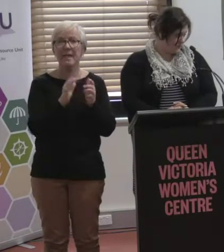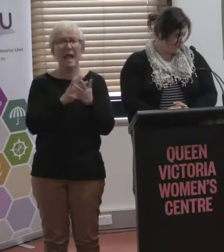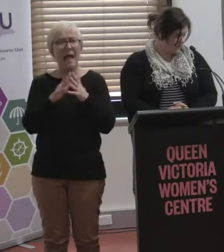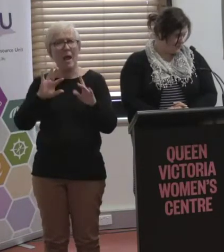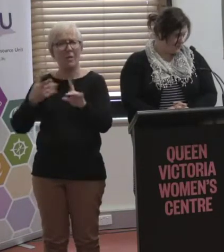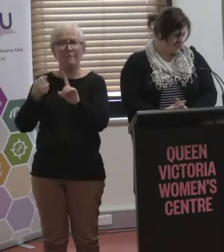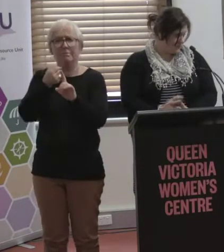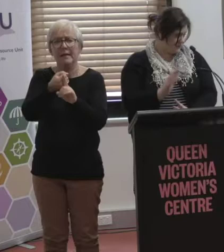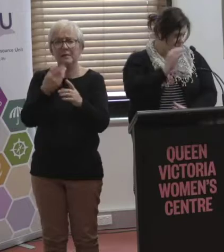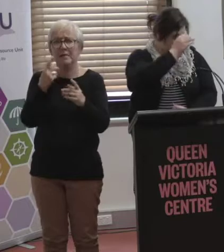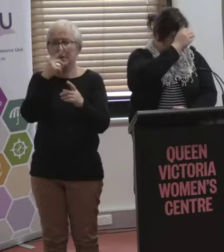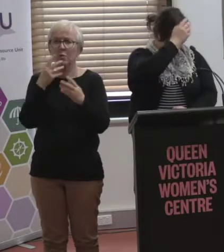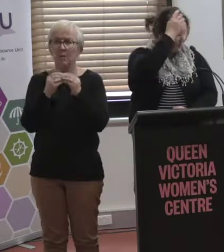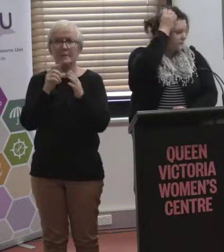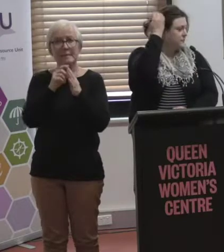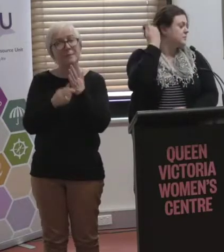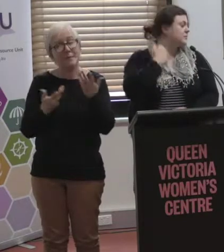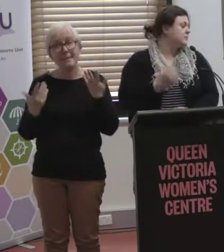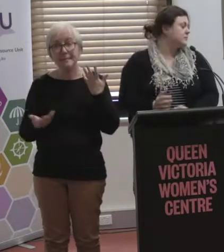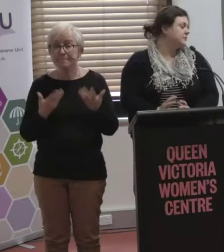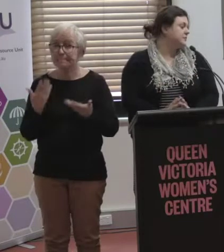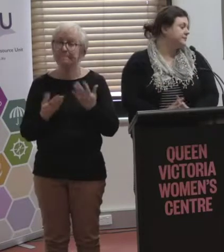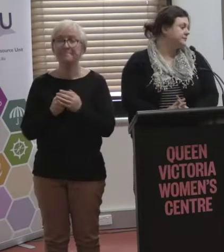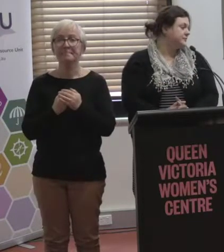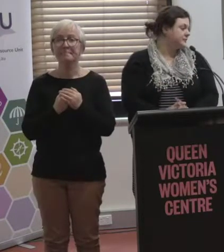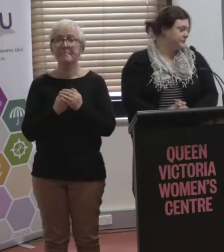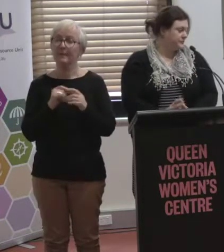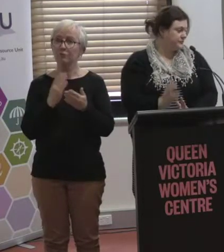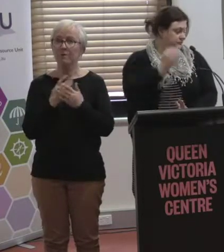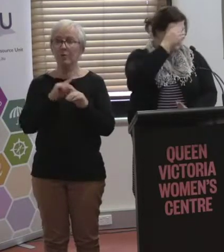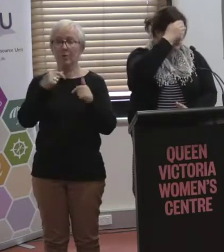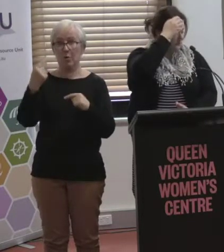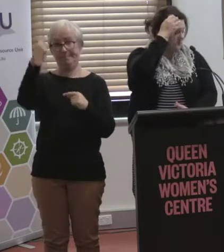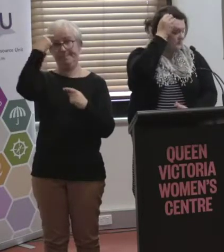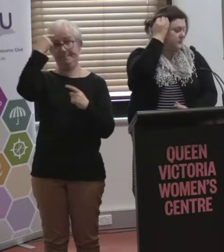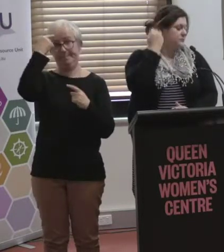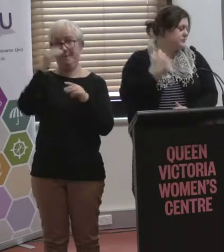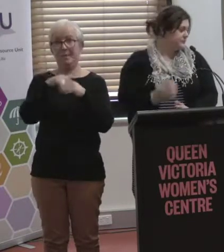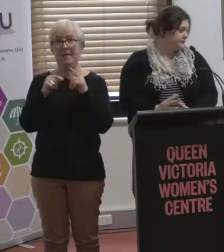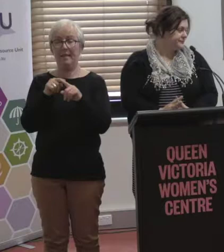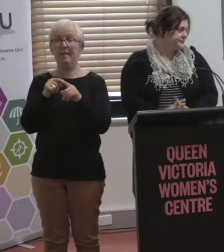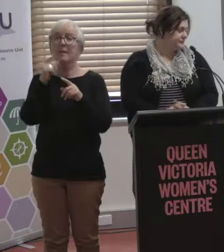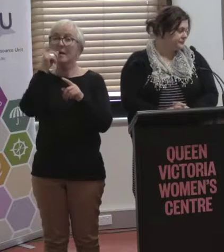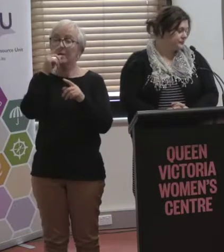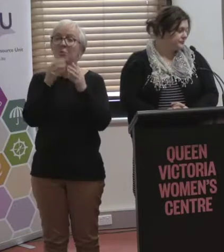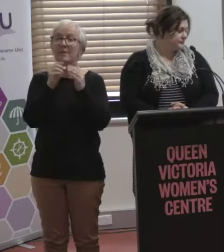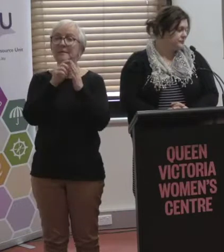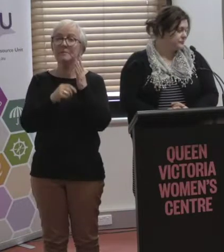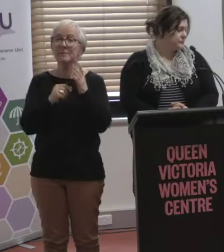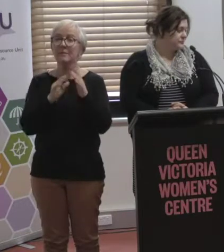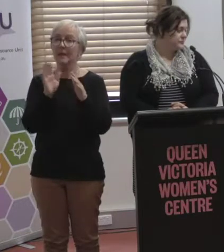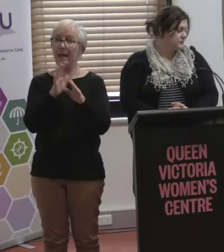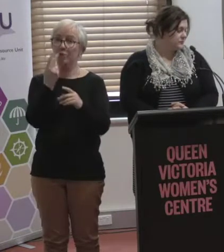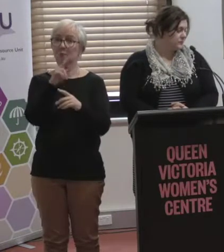absolutely at the forefront of the industry's mind that we need to make sure that people with a disability are 20% of the